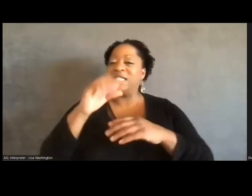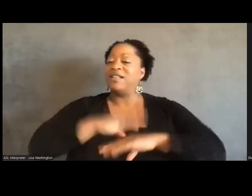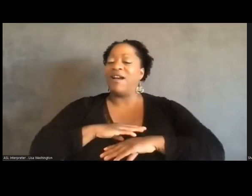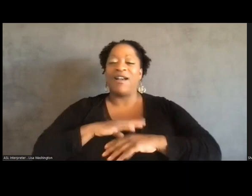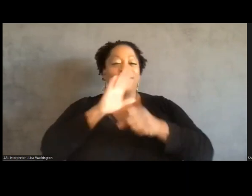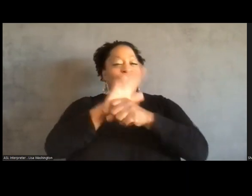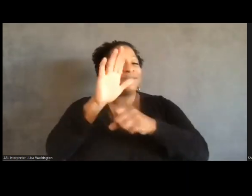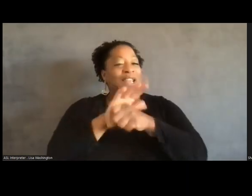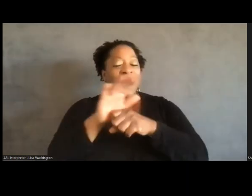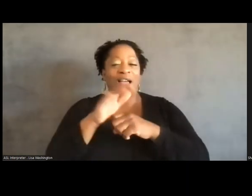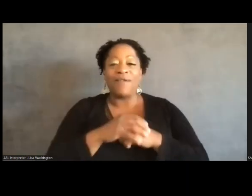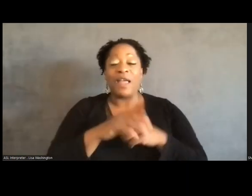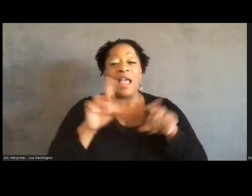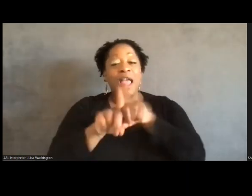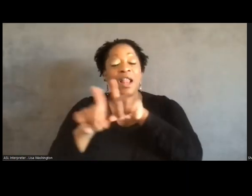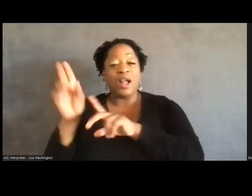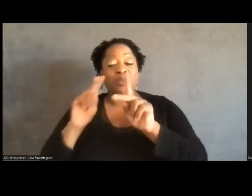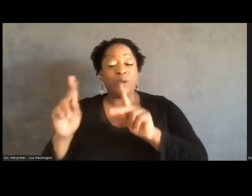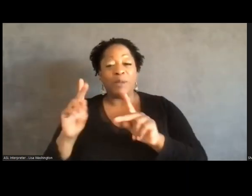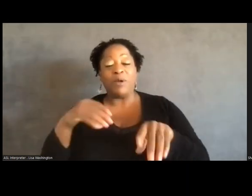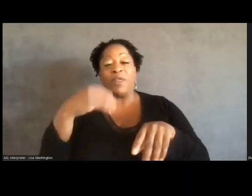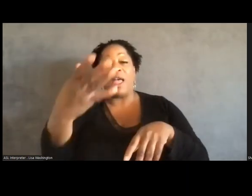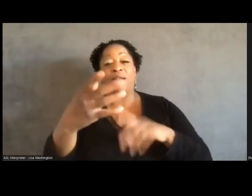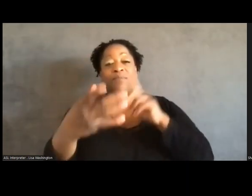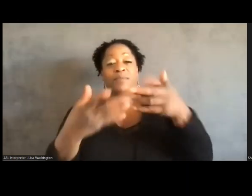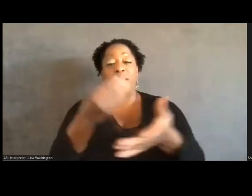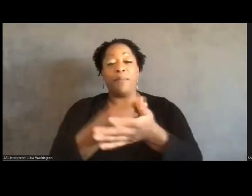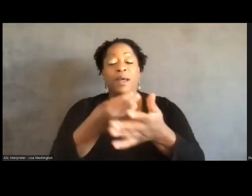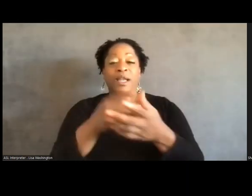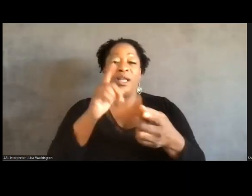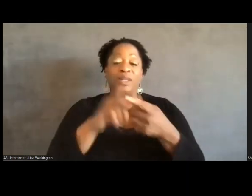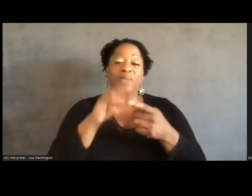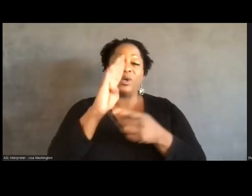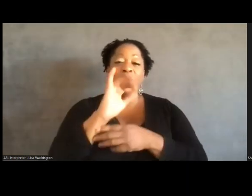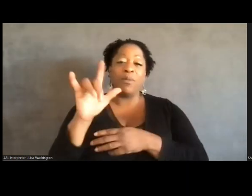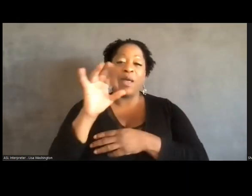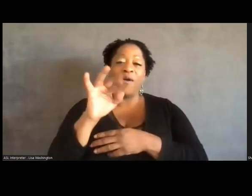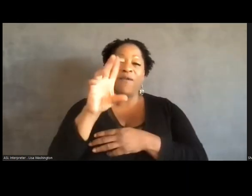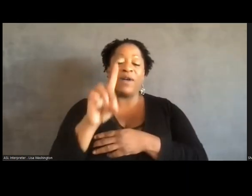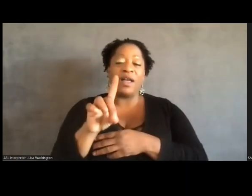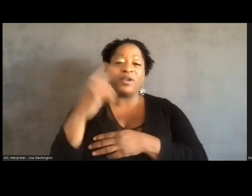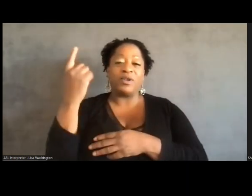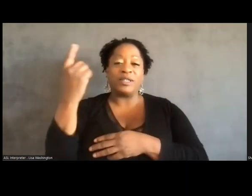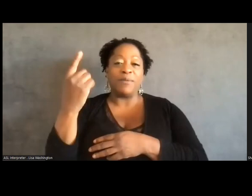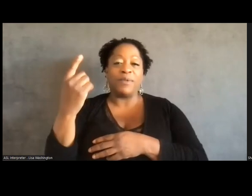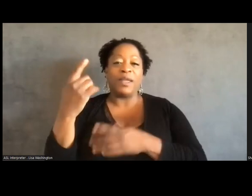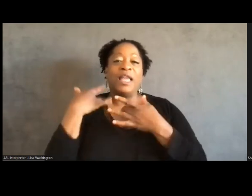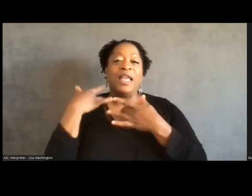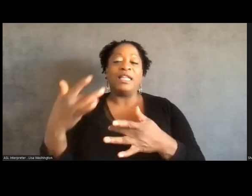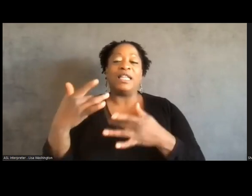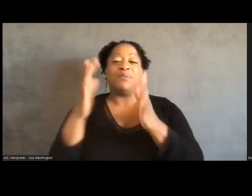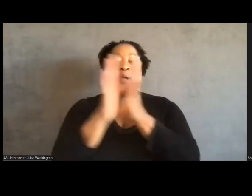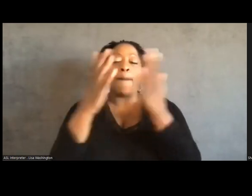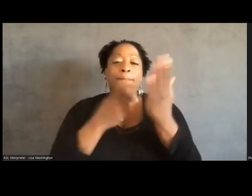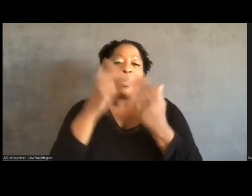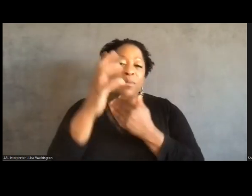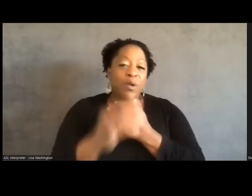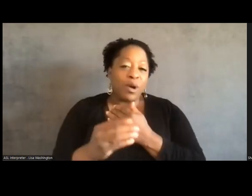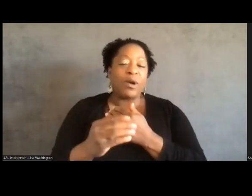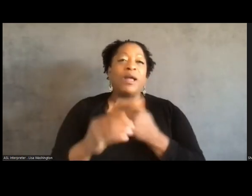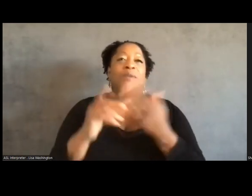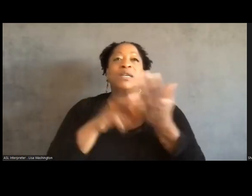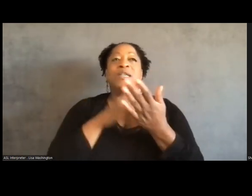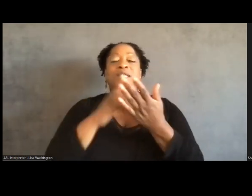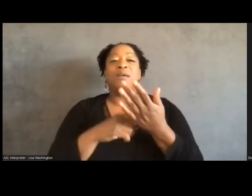um, and also people who donate to bail funds or any kind of thing, a commissary fund, a book program, sometimes they make up